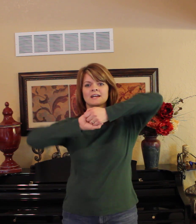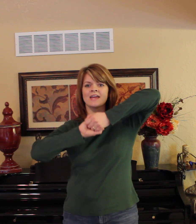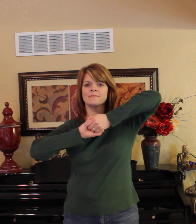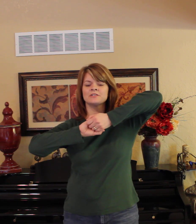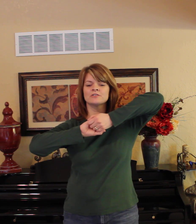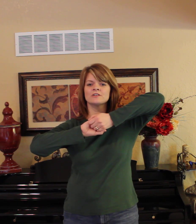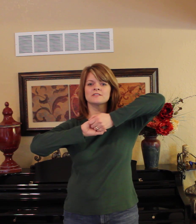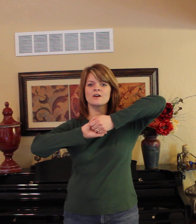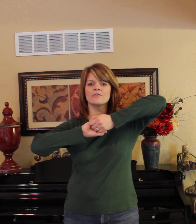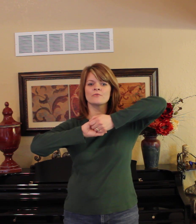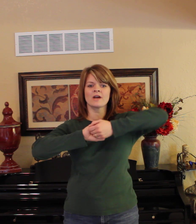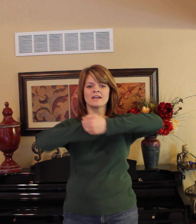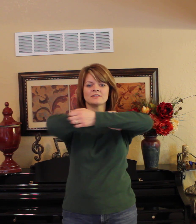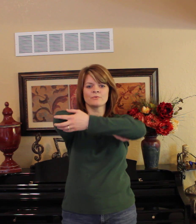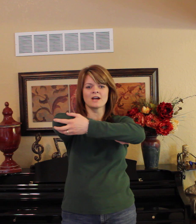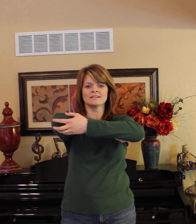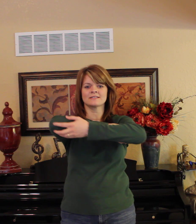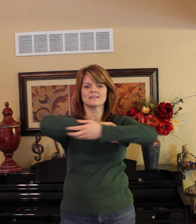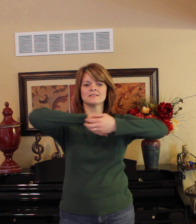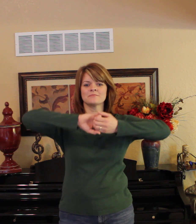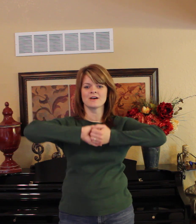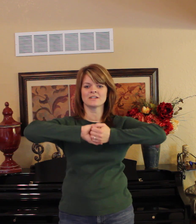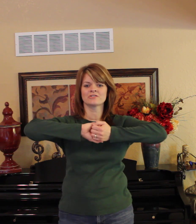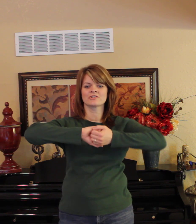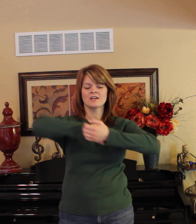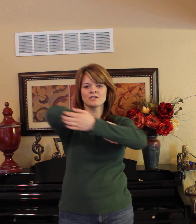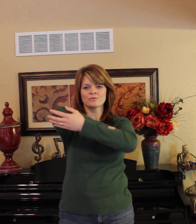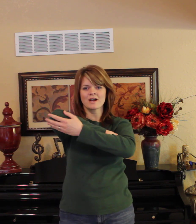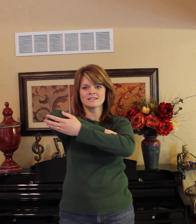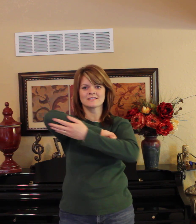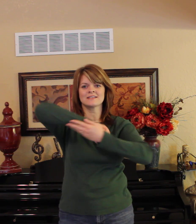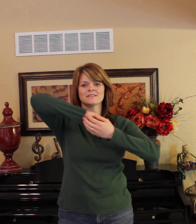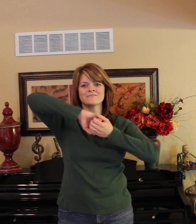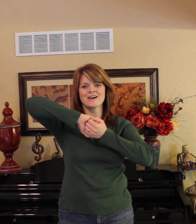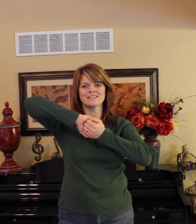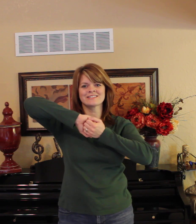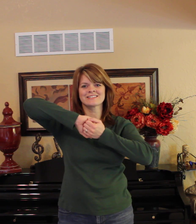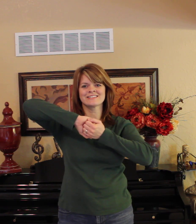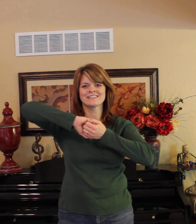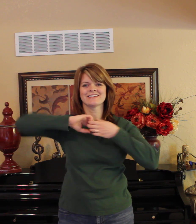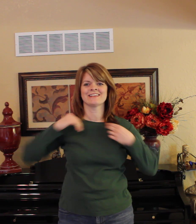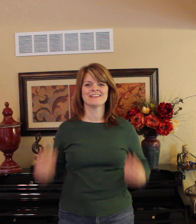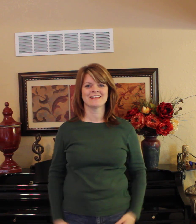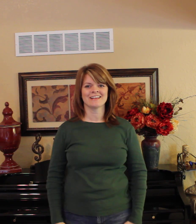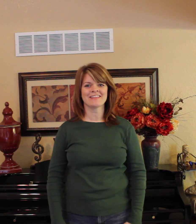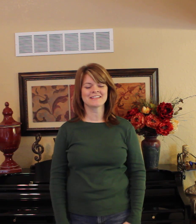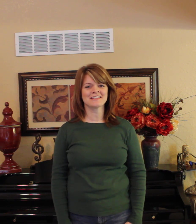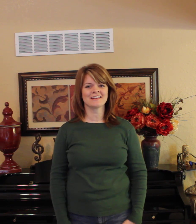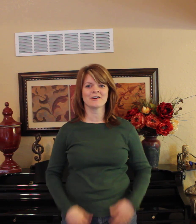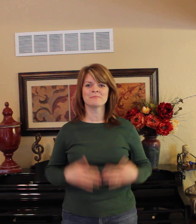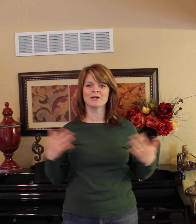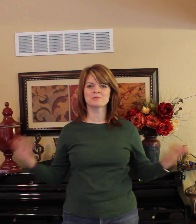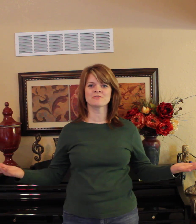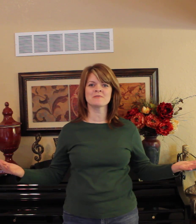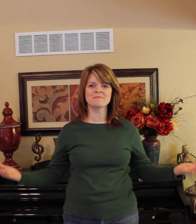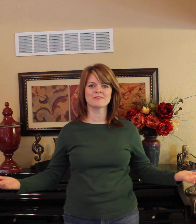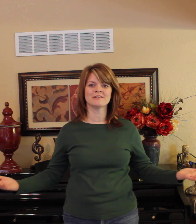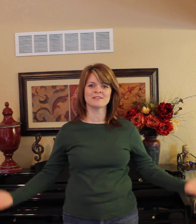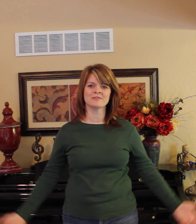diameter is all the way, it's twice as much, twice as much. And that's it, hope it helps you remember the difference